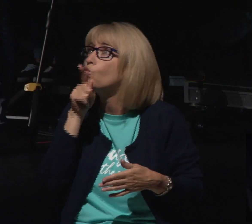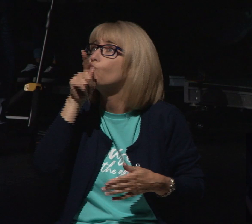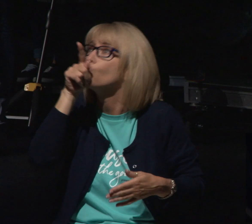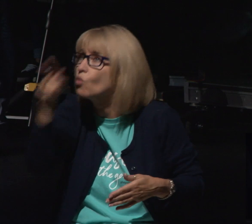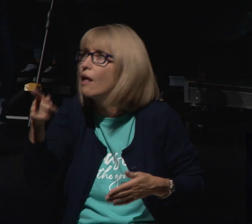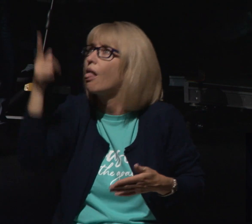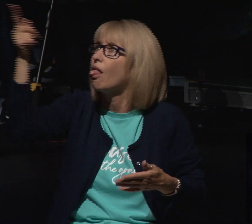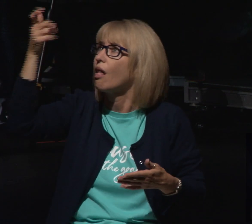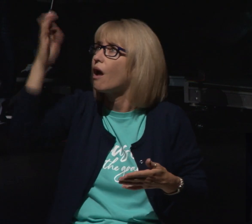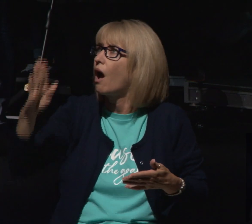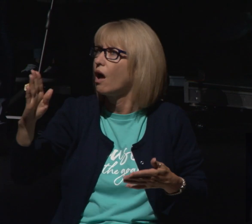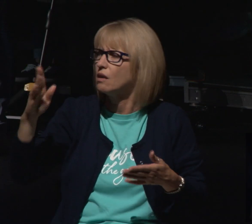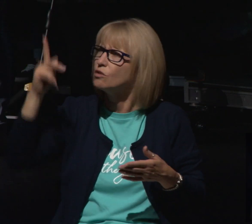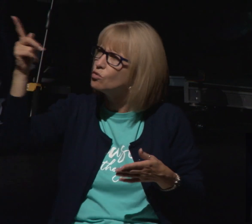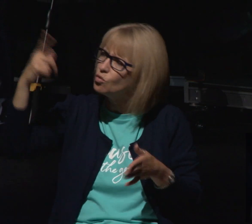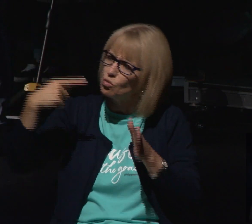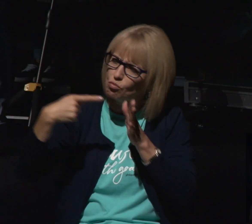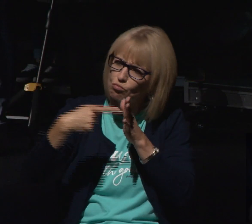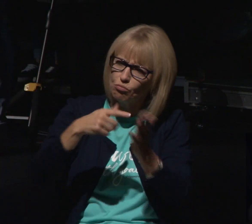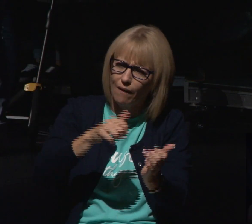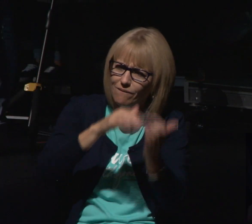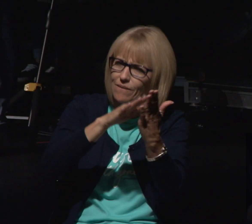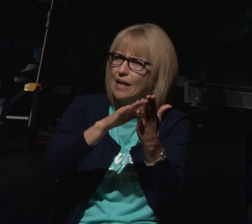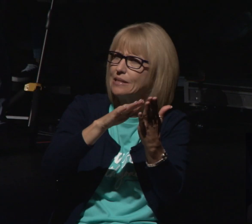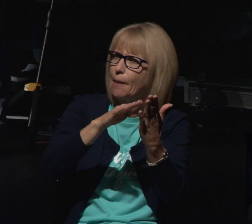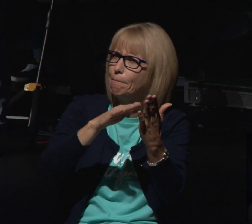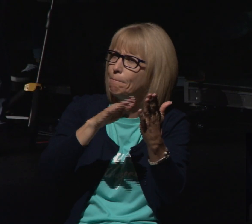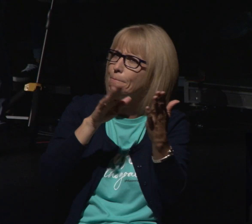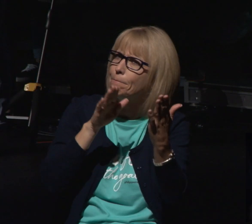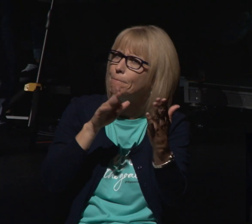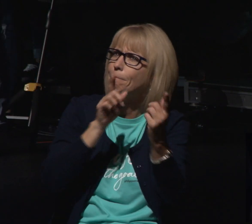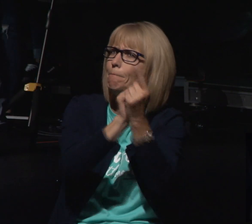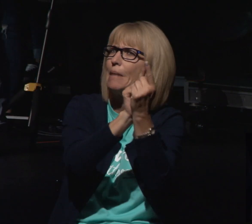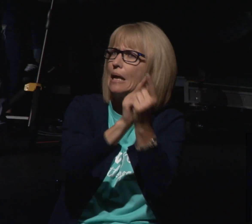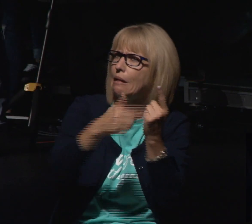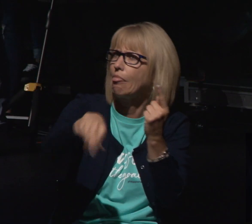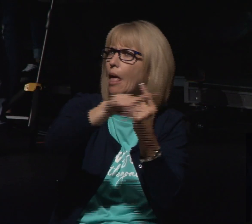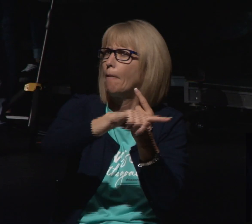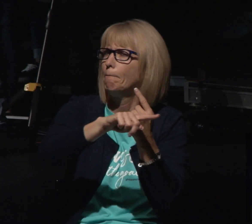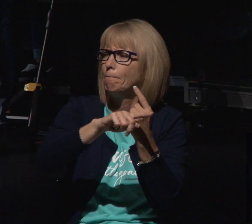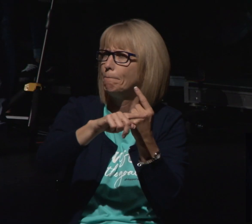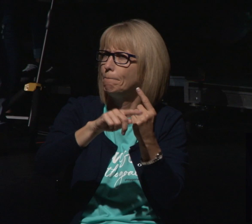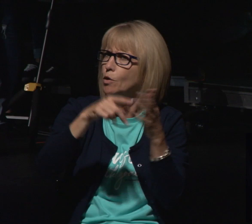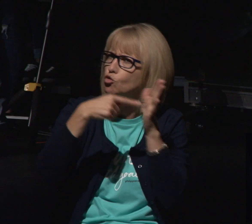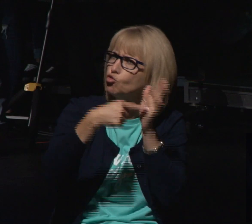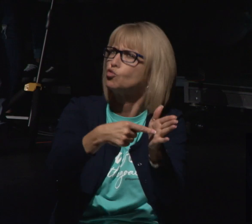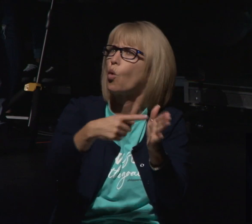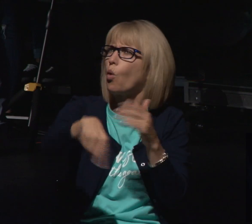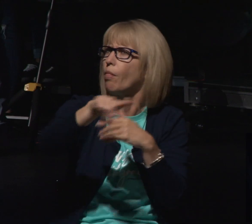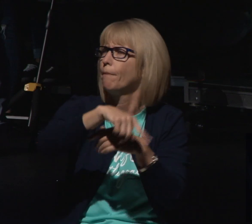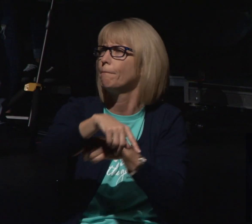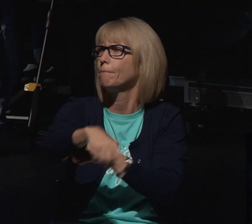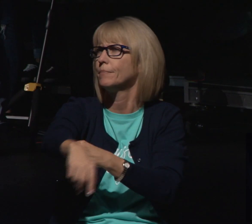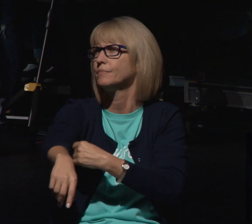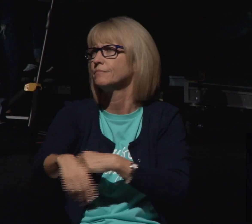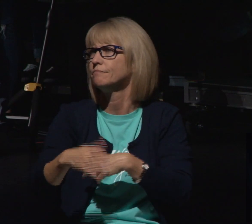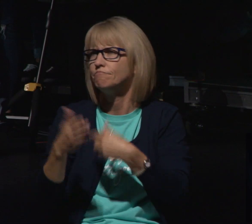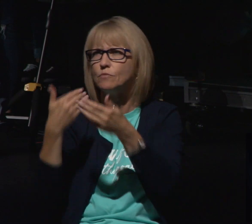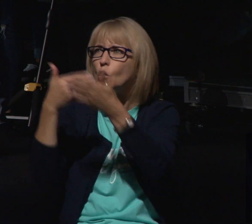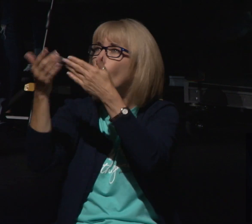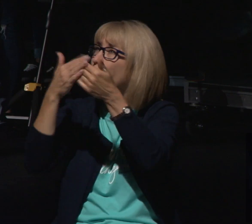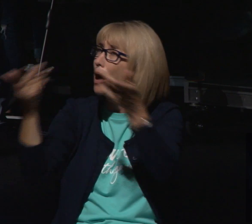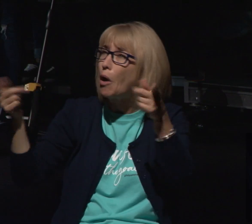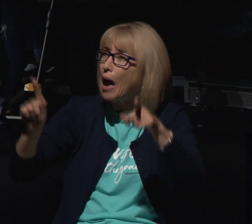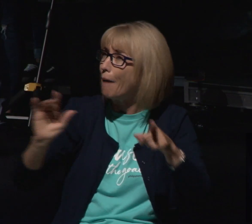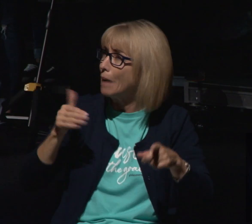of their questions in the midst of their pain and father whatever comes unexpected help